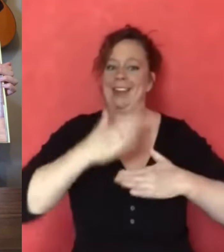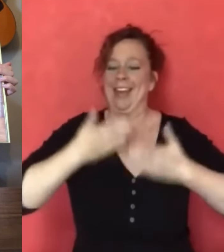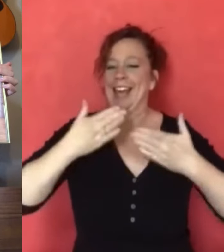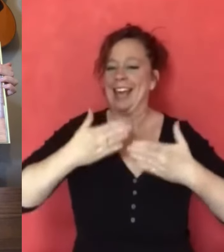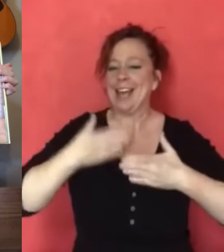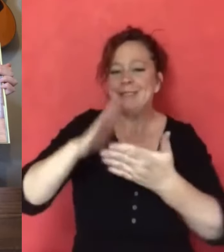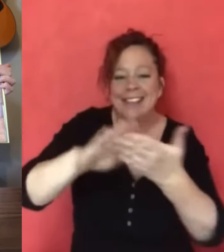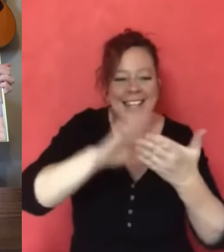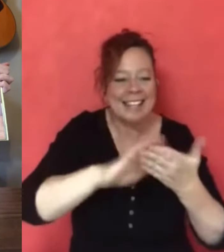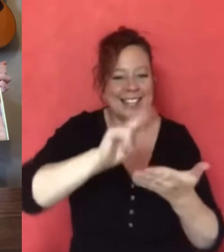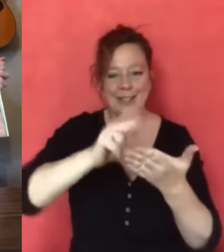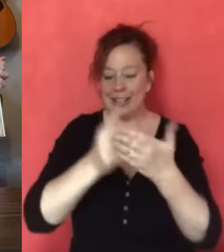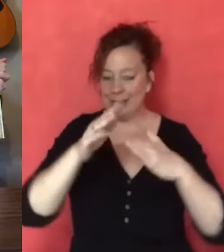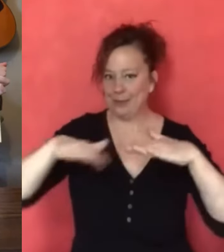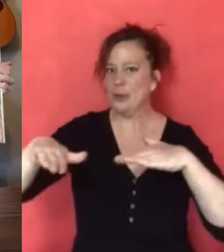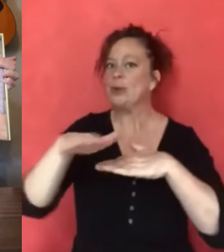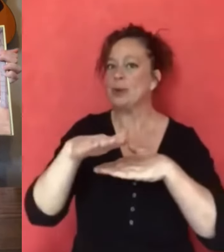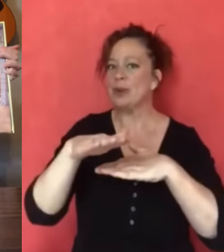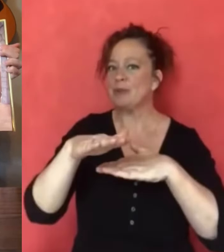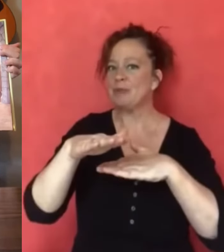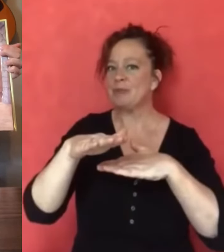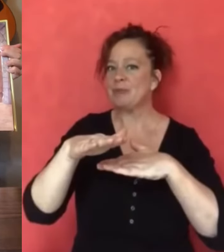I'll gladly clean the kitchen floor.